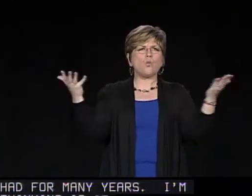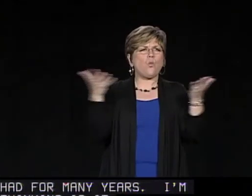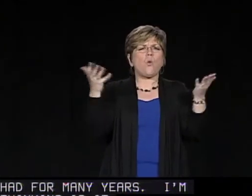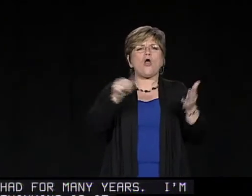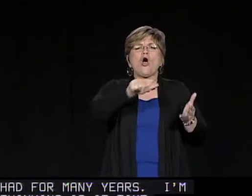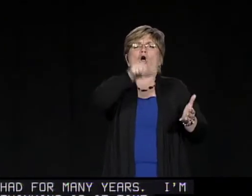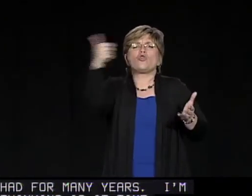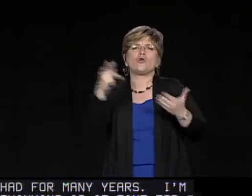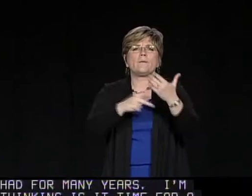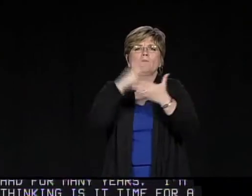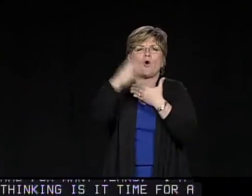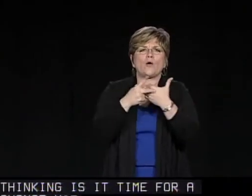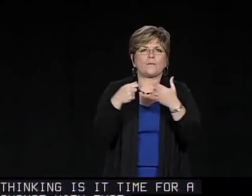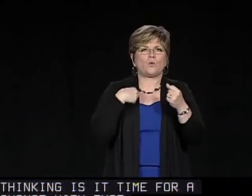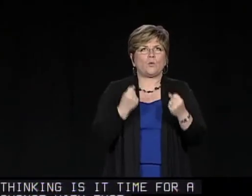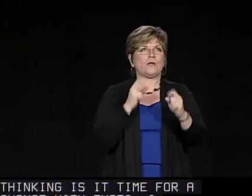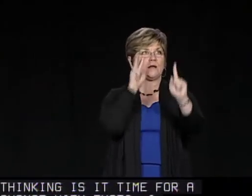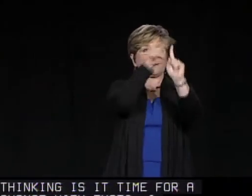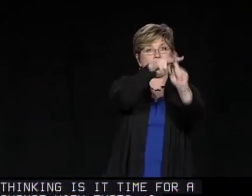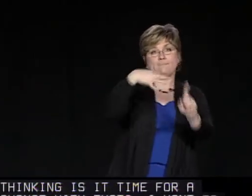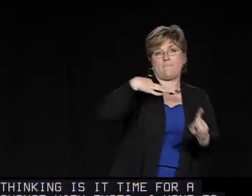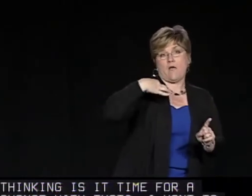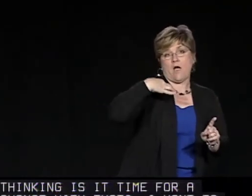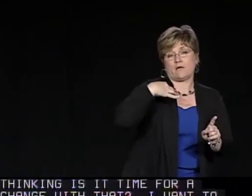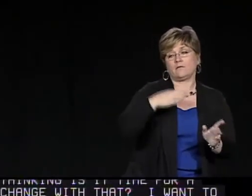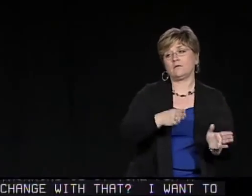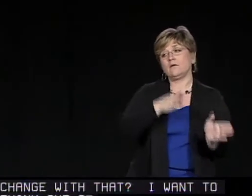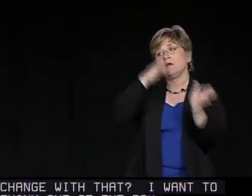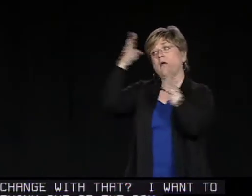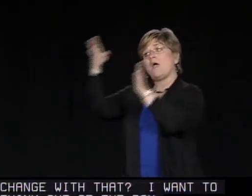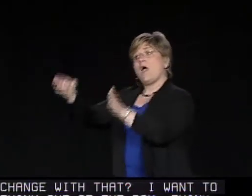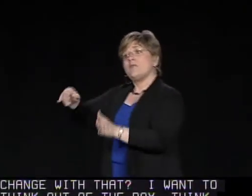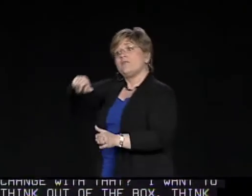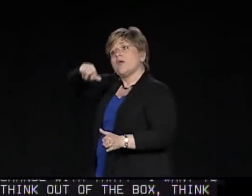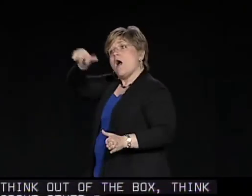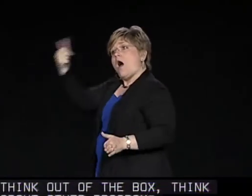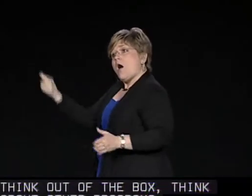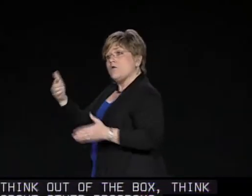that? I want to think out of the box. Think about other programs that we can apply for.